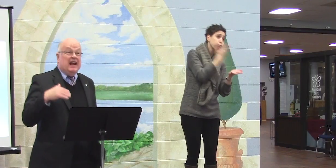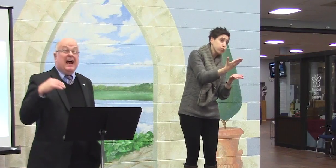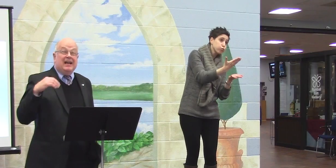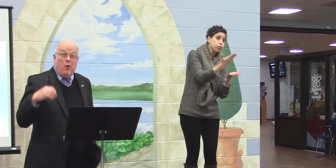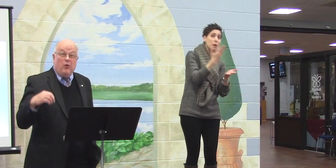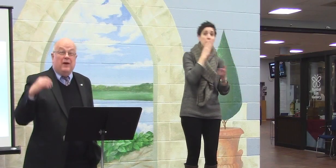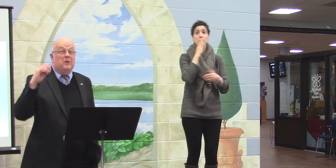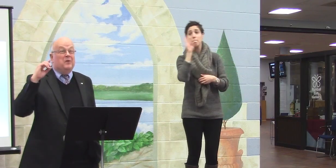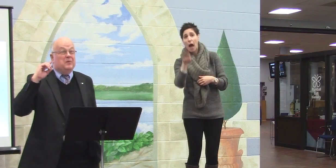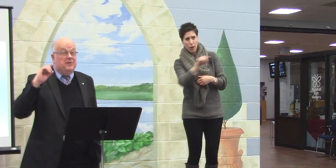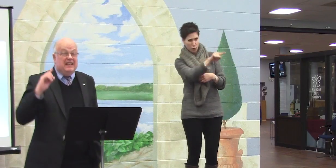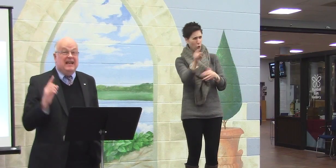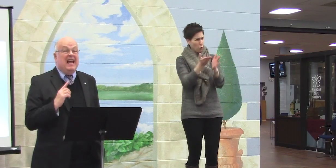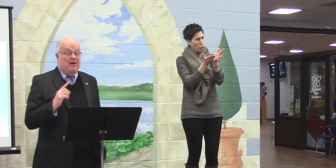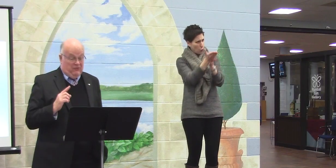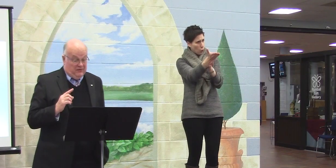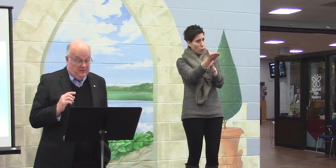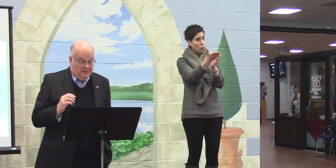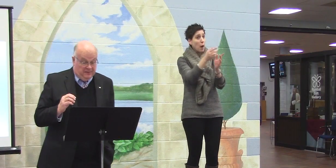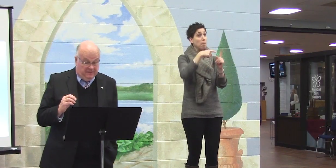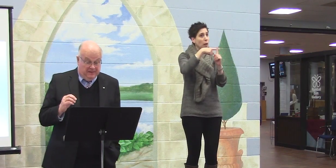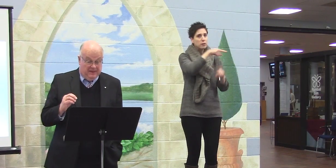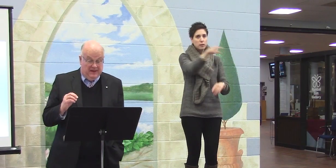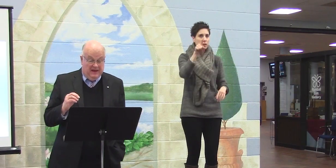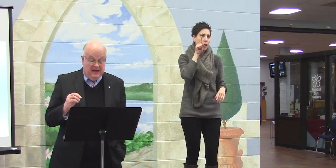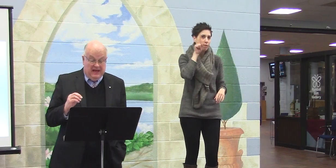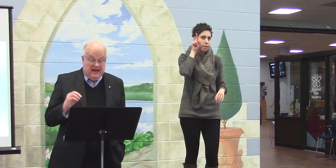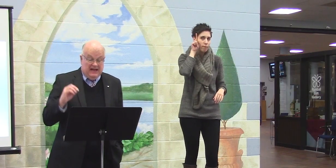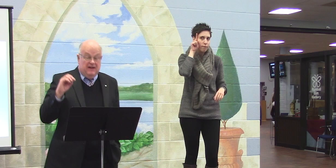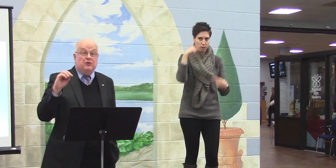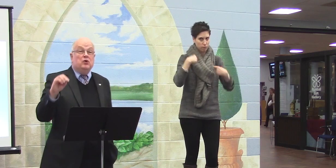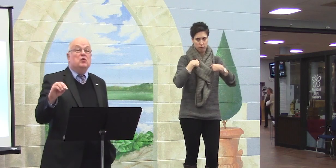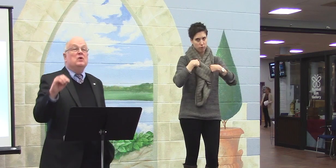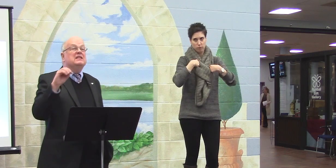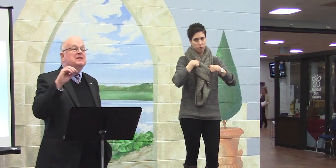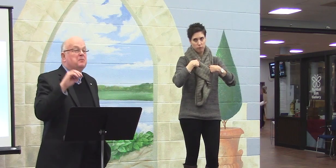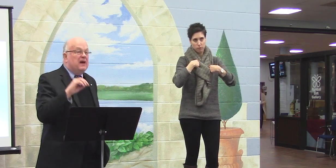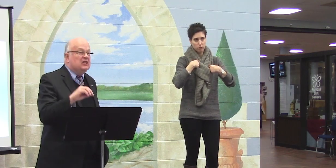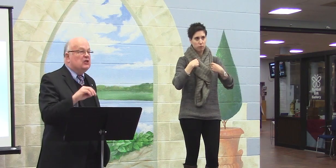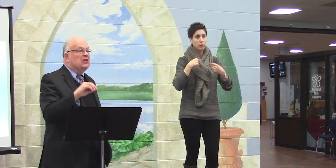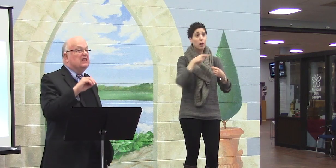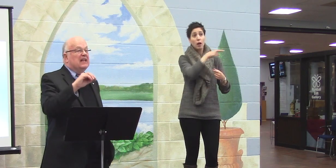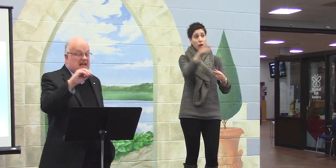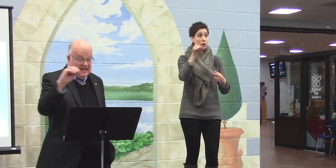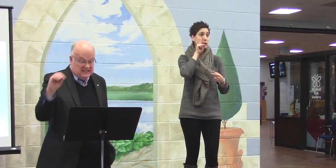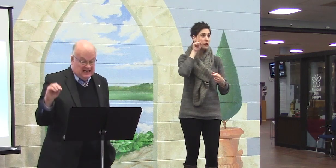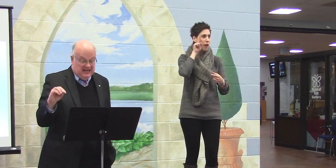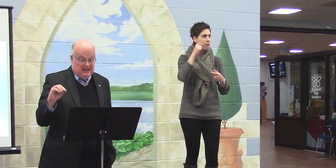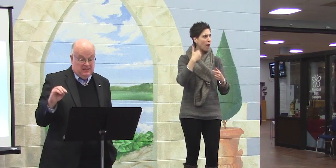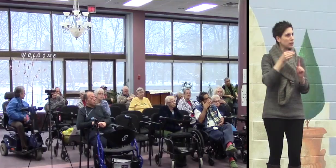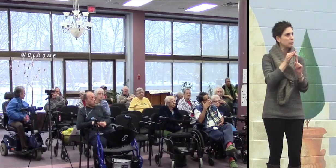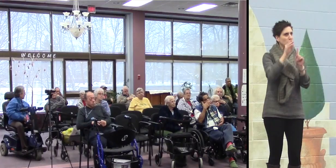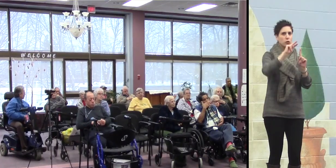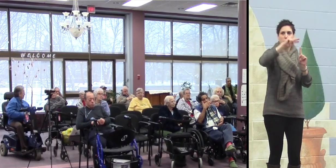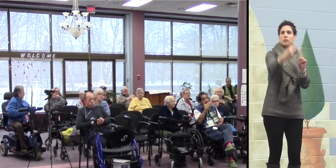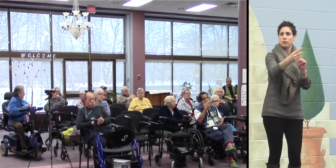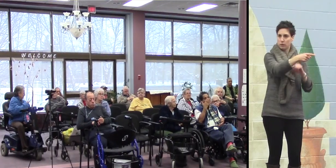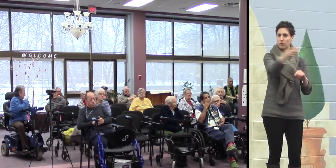And I know that being deaf gives you a special insight